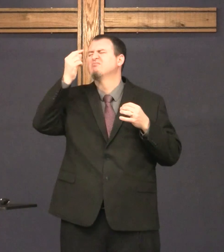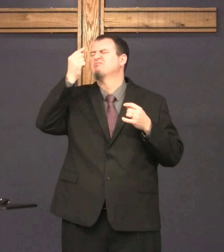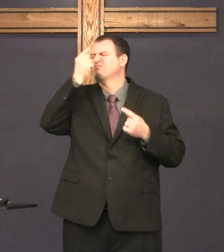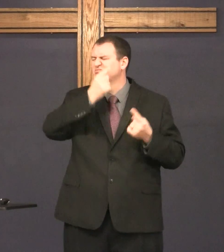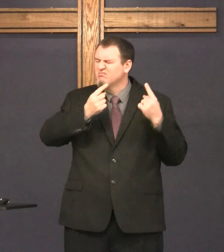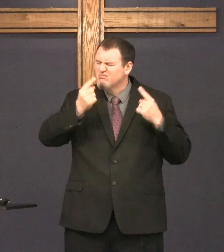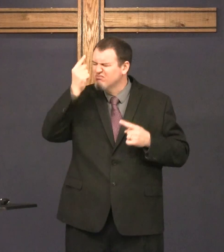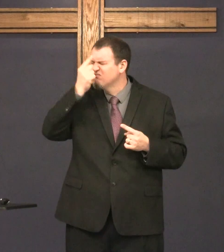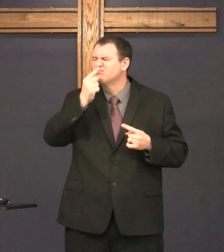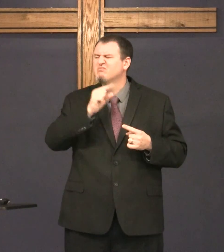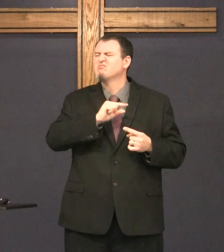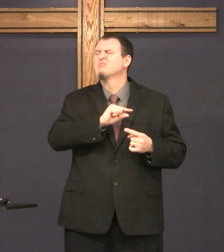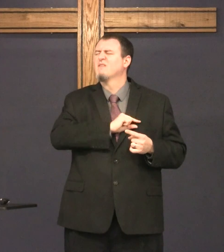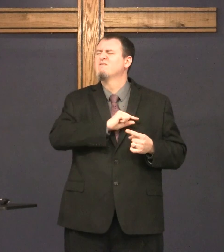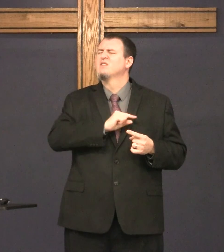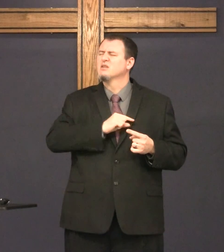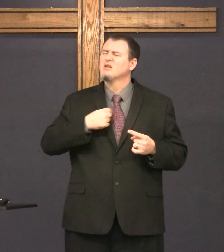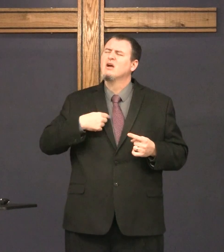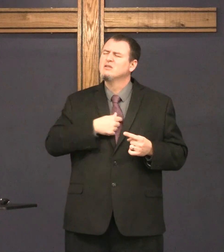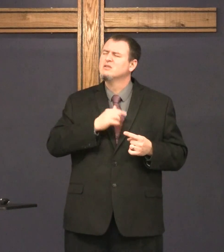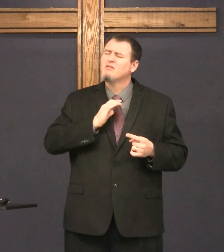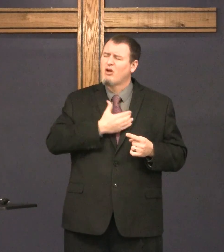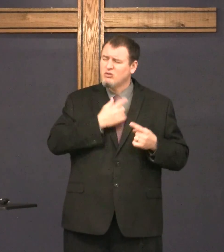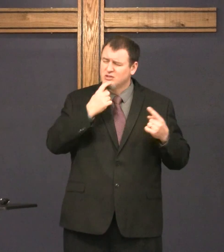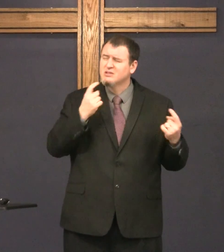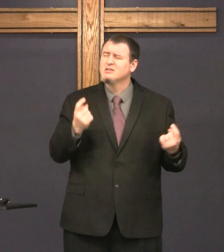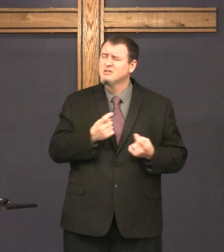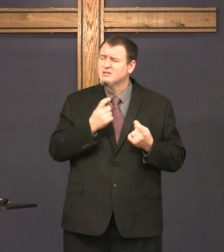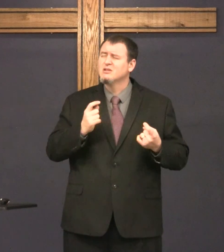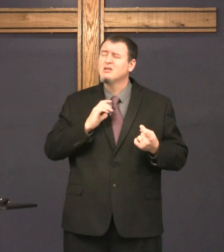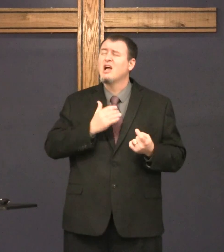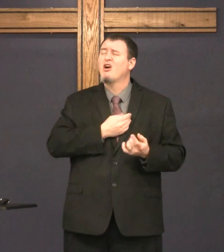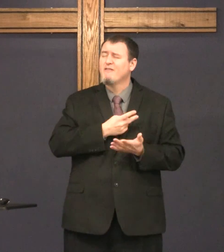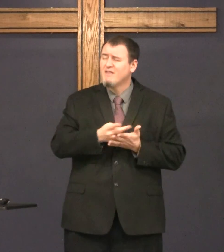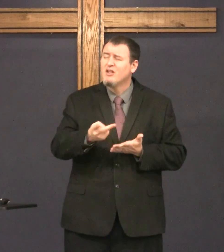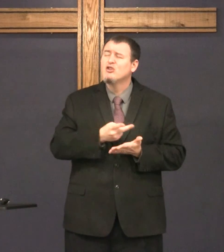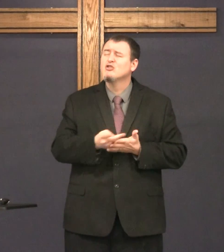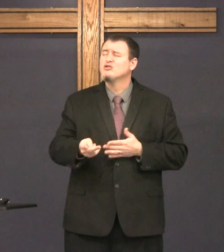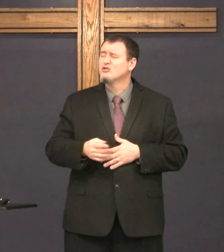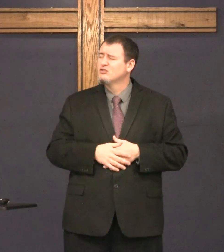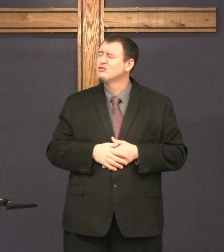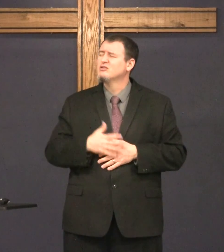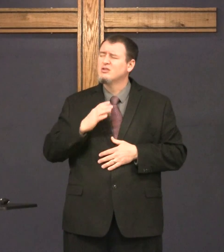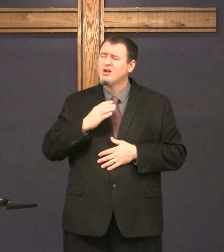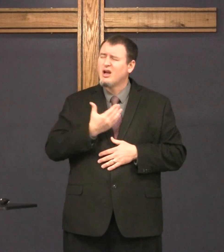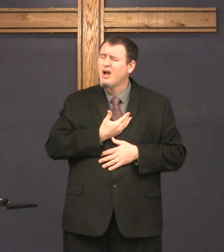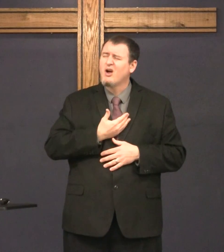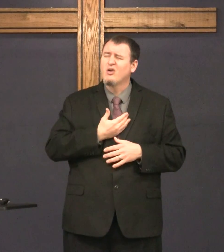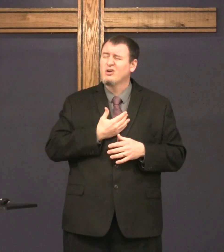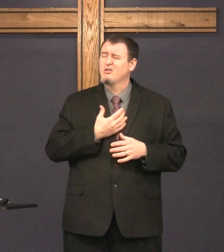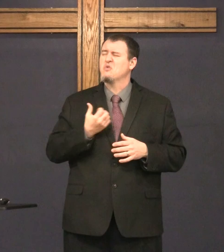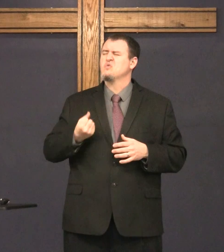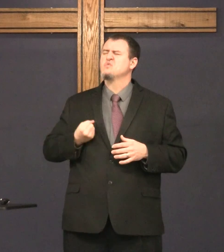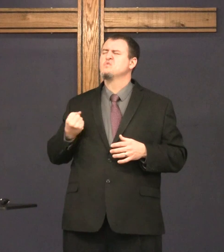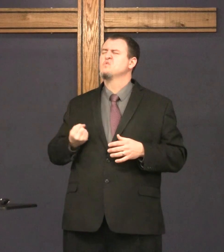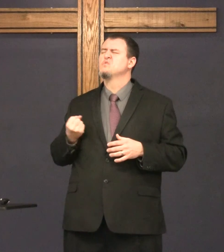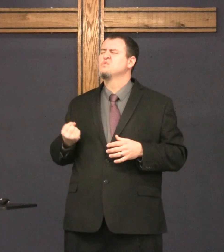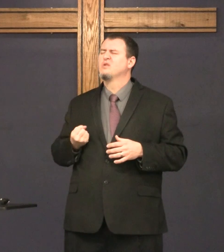Bless His time together as we think about this, and convince us of our sin, our failure,